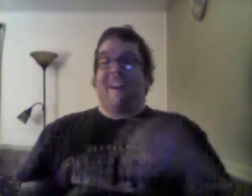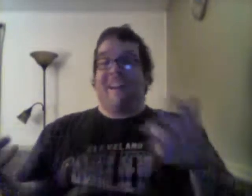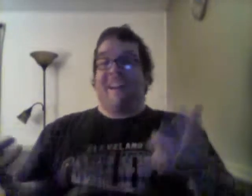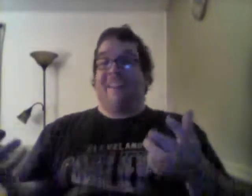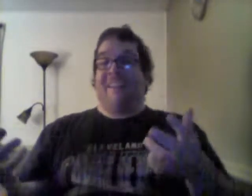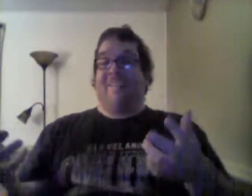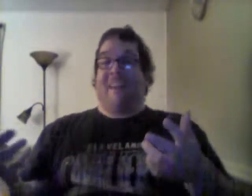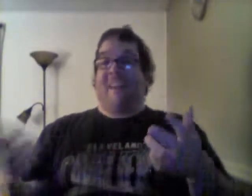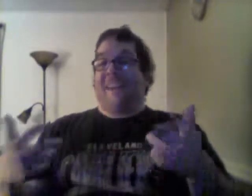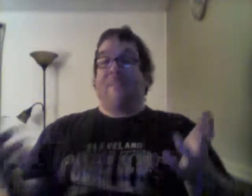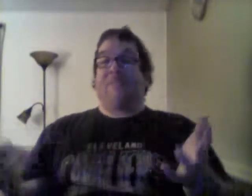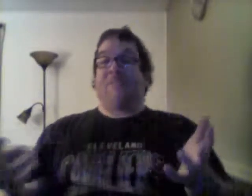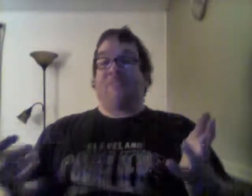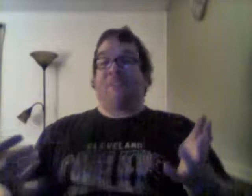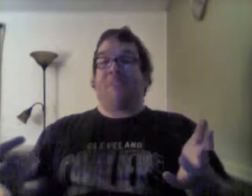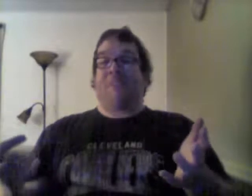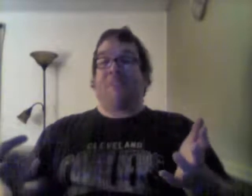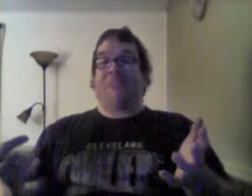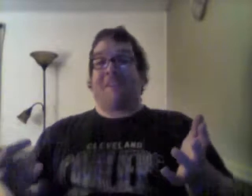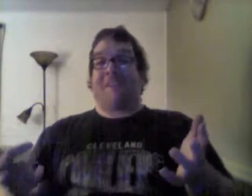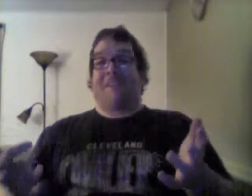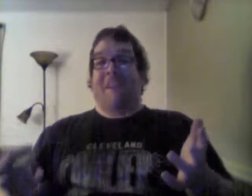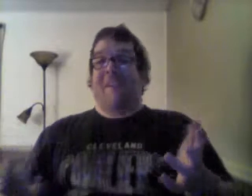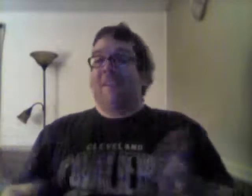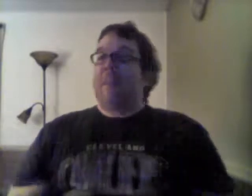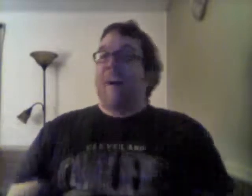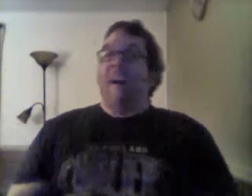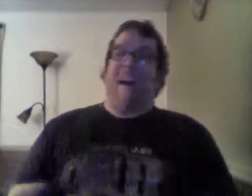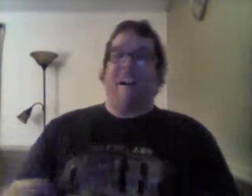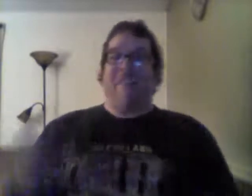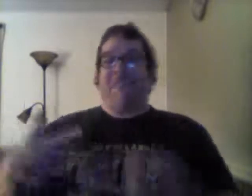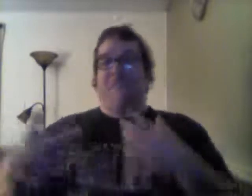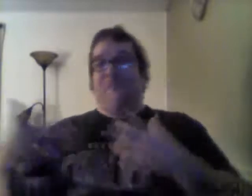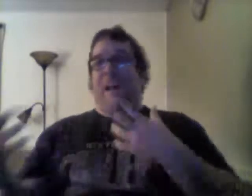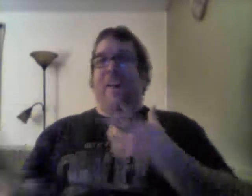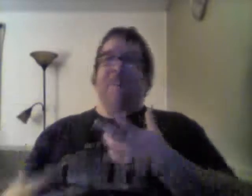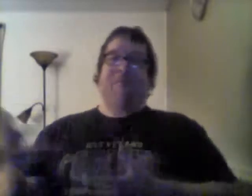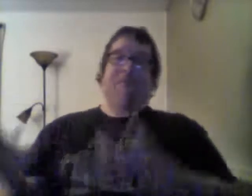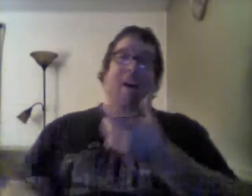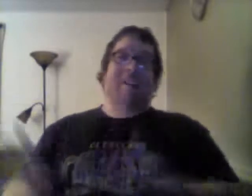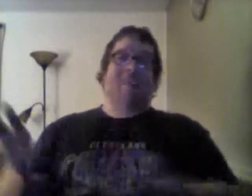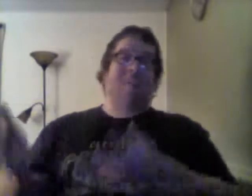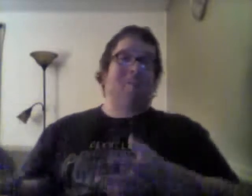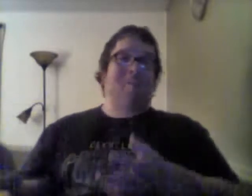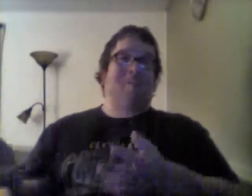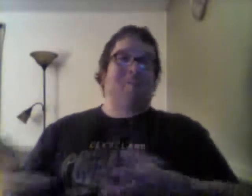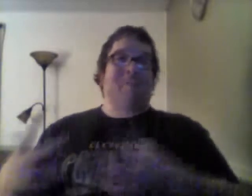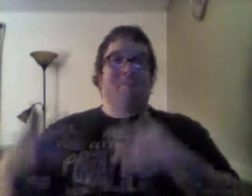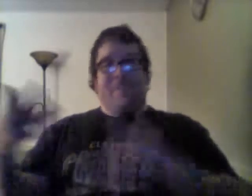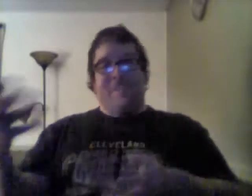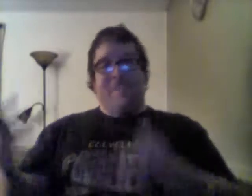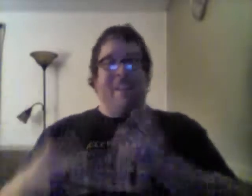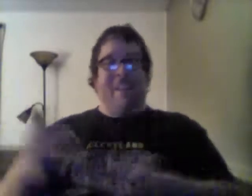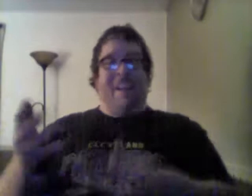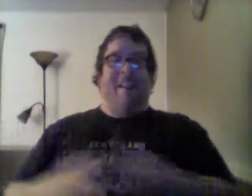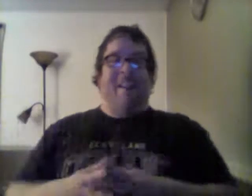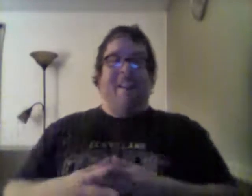I'm like, okay, I'm interested in where this is fucking going now. I had thoughts of where it was going, but, yeah, like,